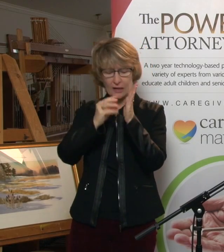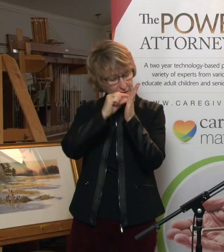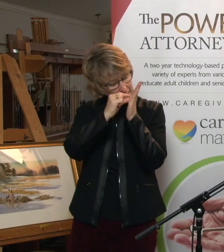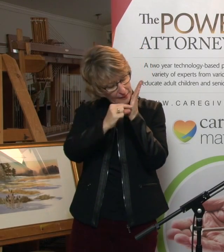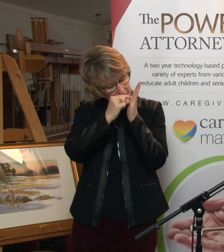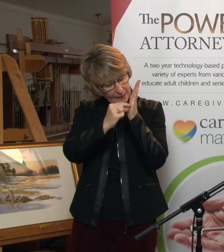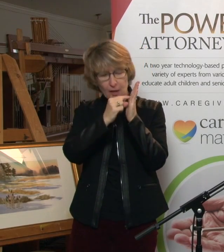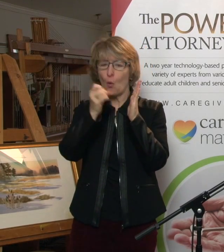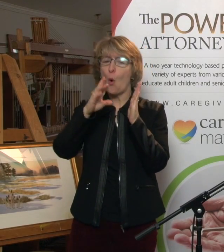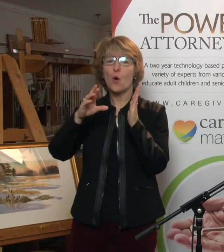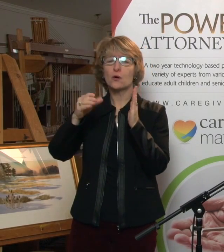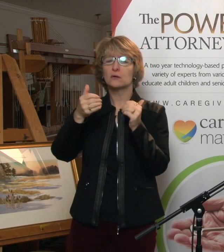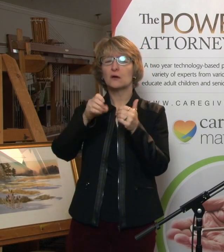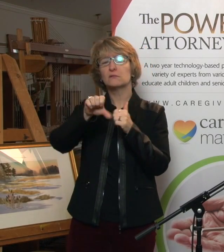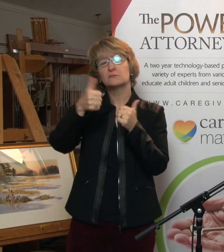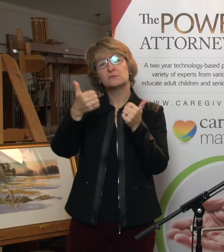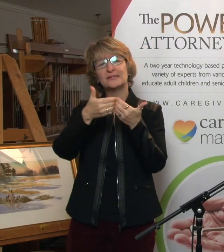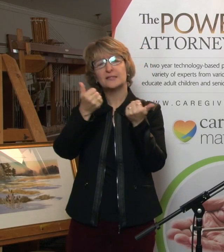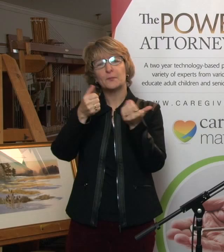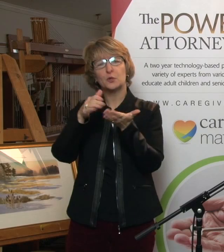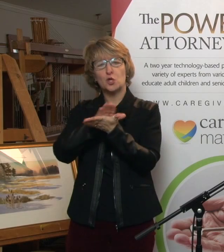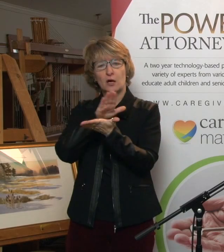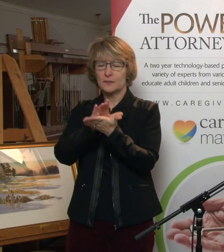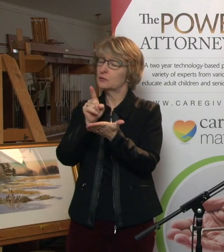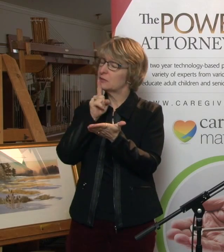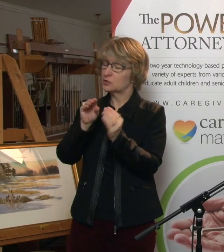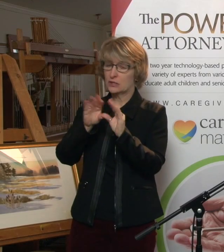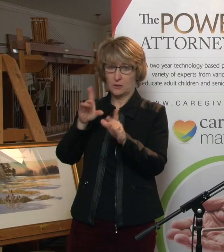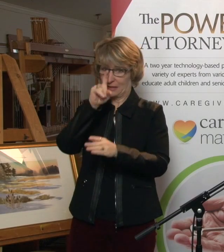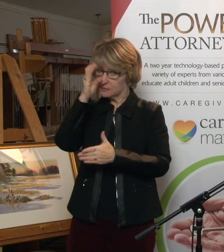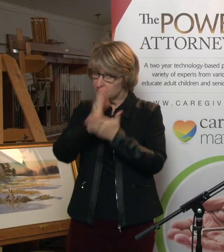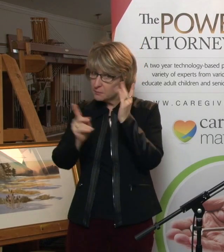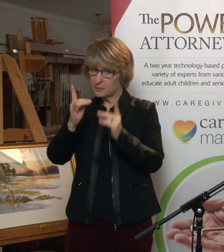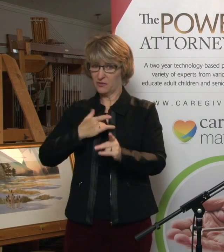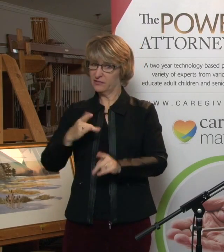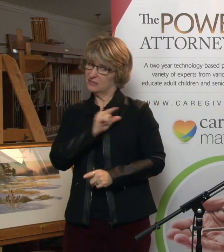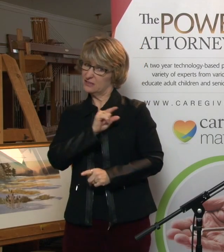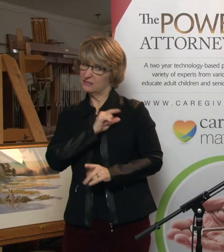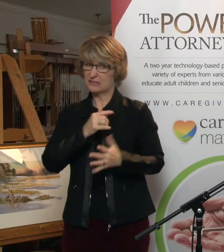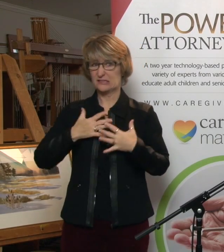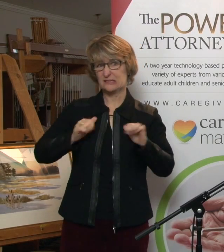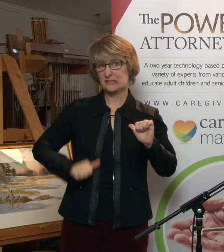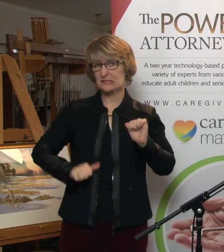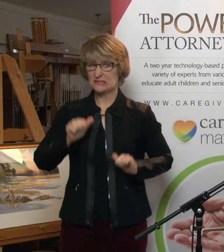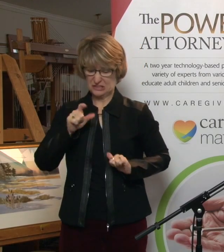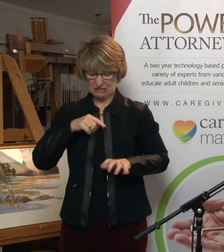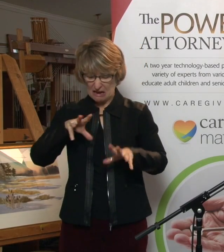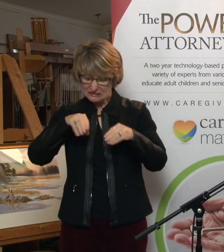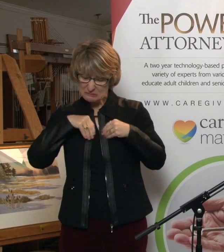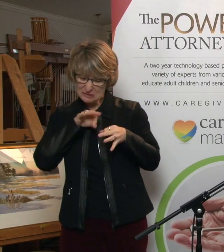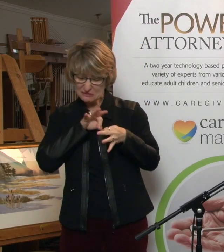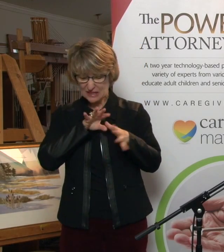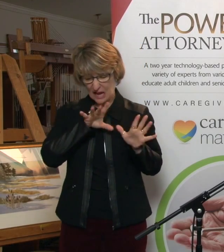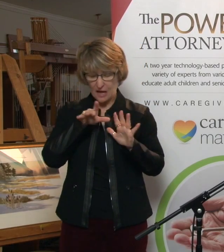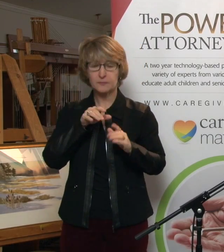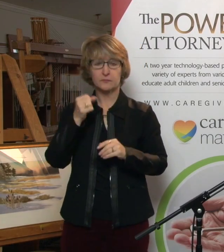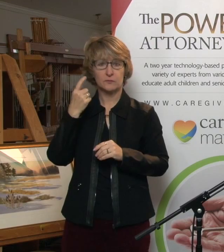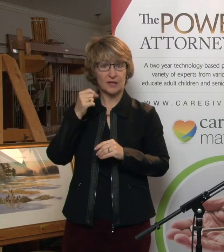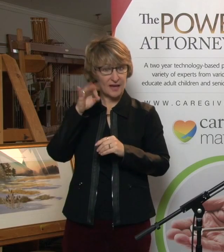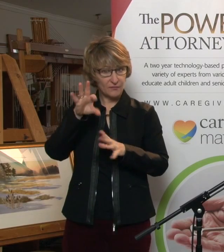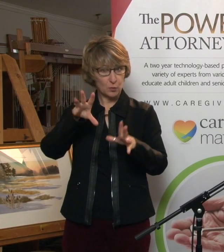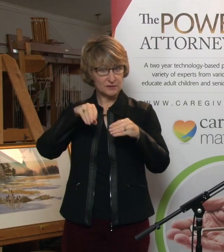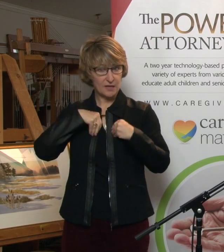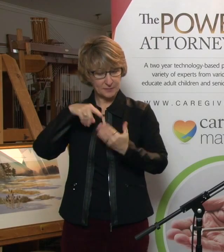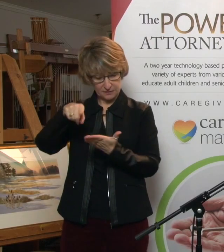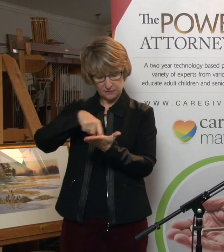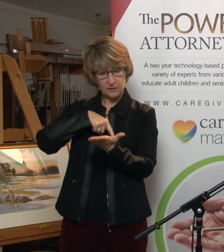Because sometimes people feel very guilty about this. And you also need to know if you're the executor and you're taking a fee, that's taxable income.